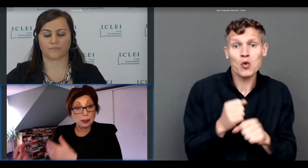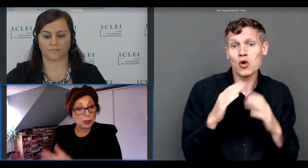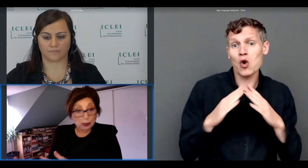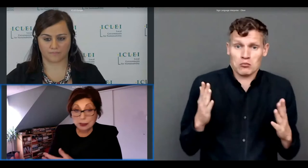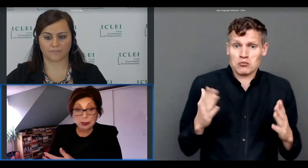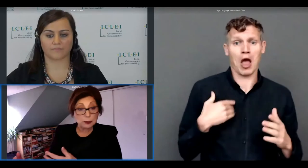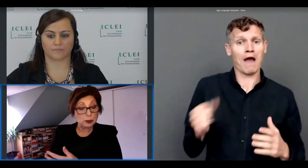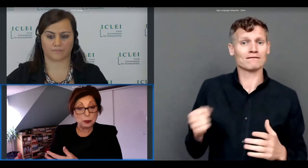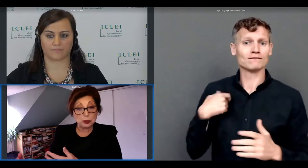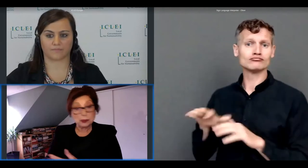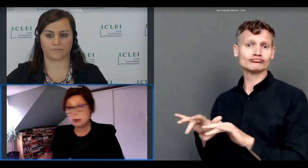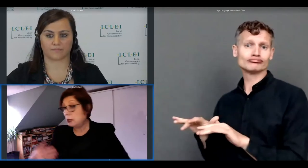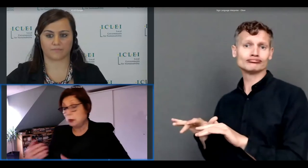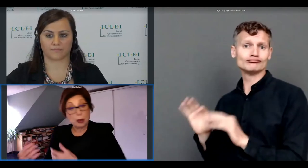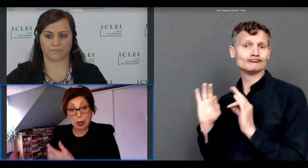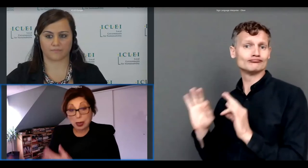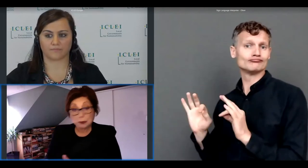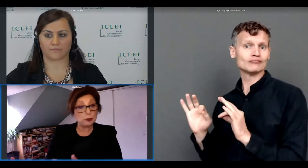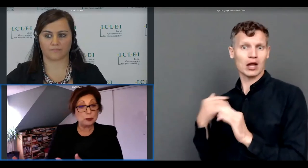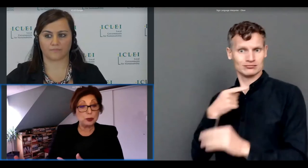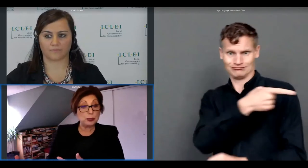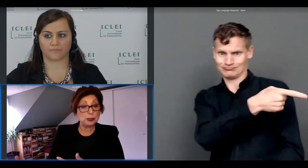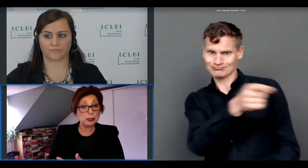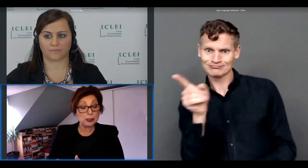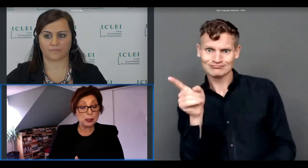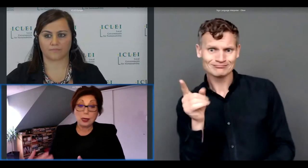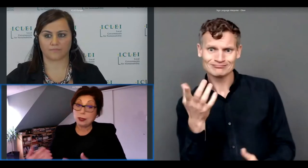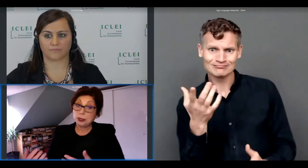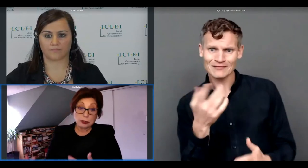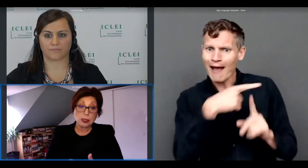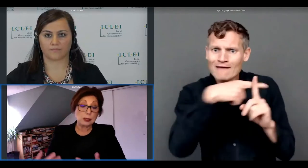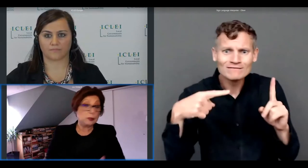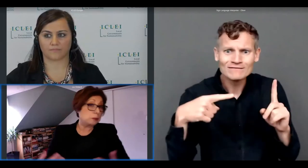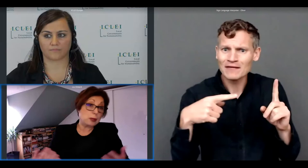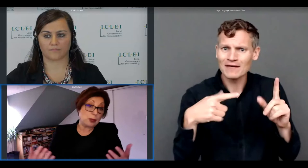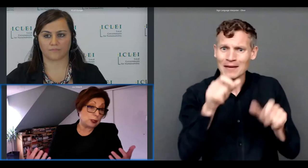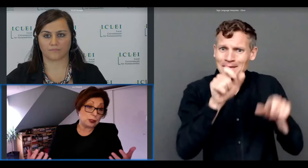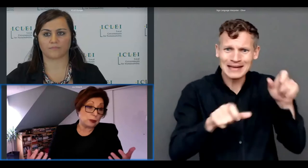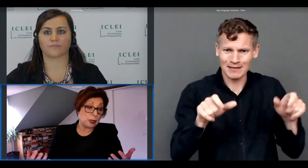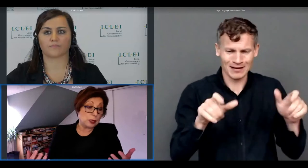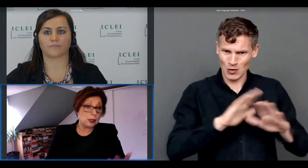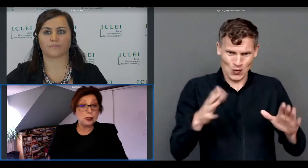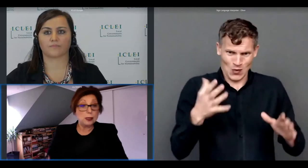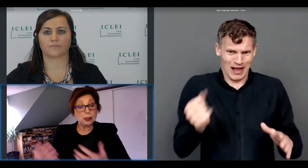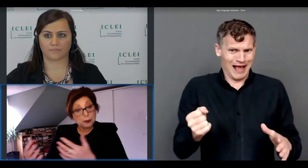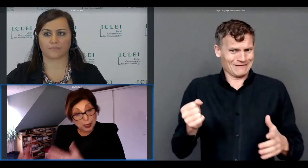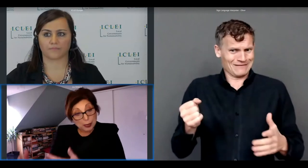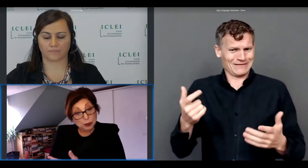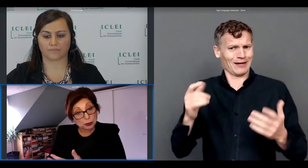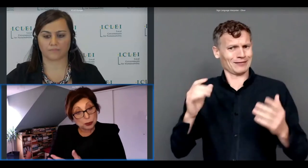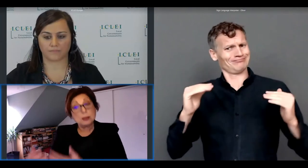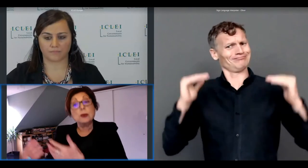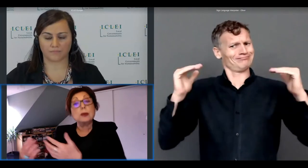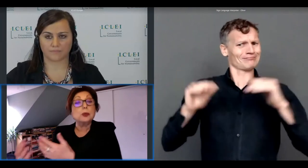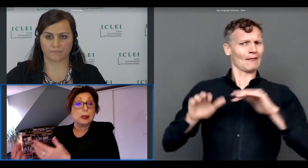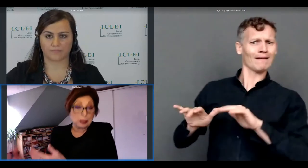the rest of the community or half of communities had not that kind of privilege in a way and they were